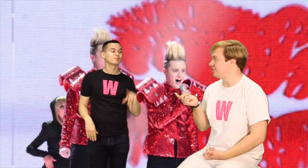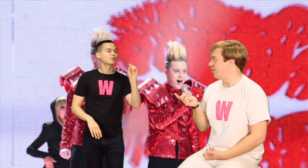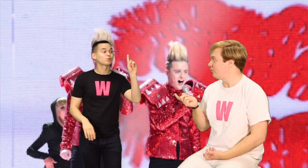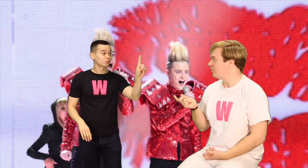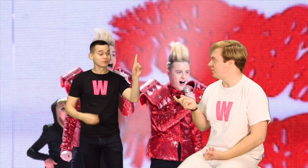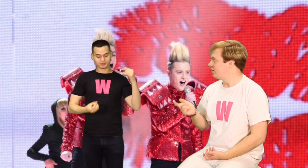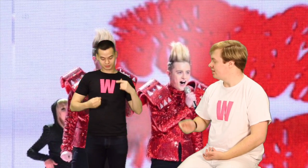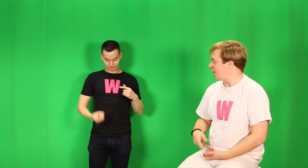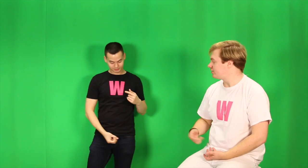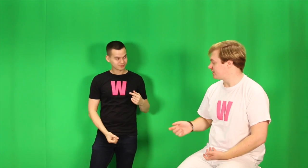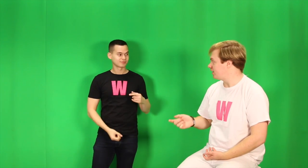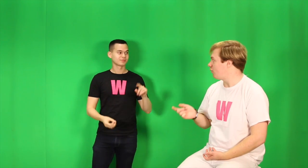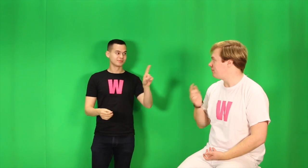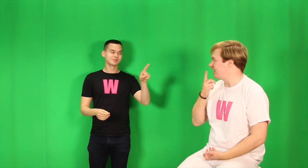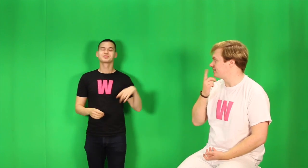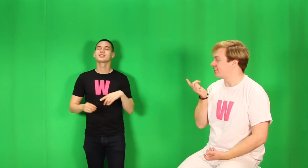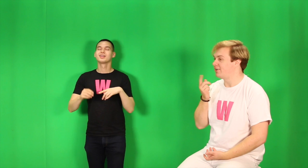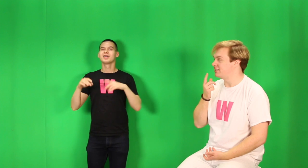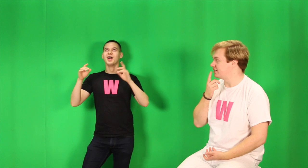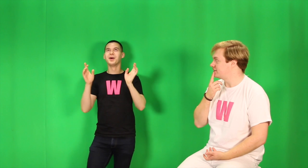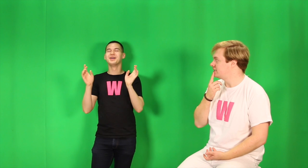oh, cause there's only one man, so it can't be Jedward.